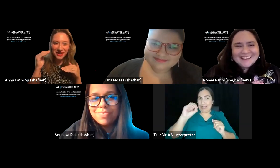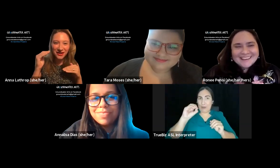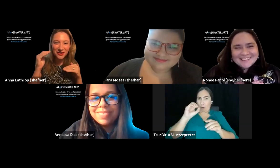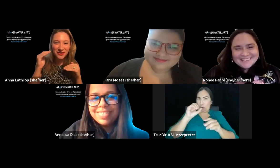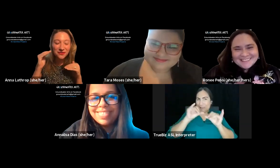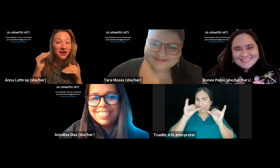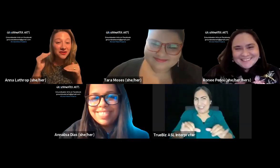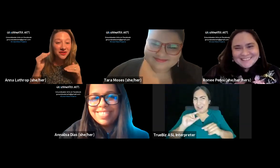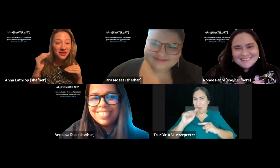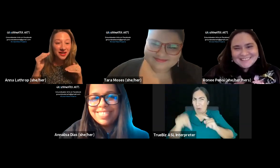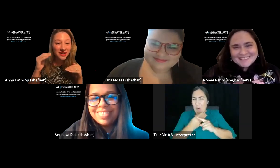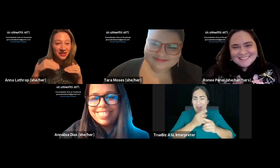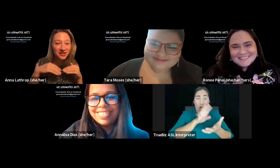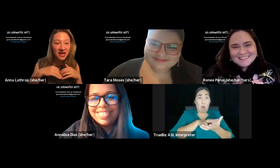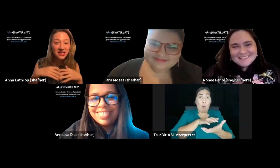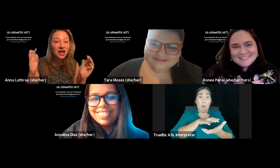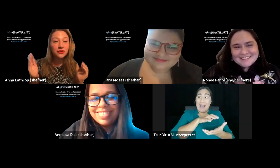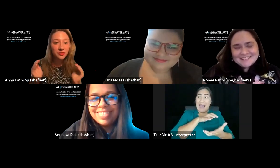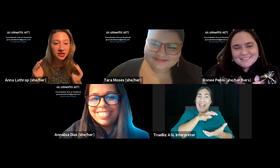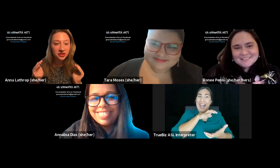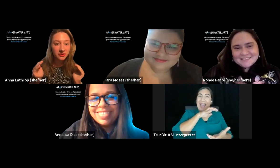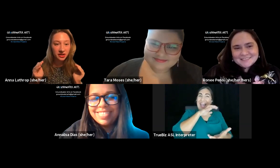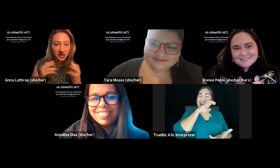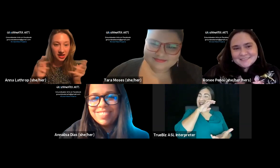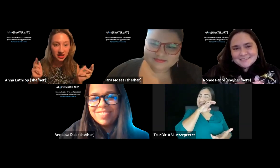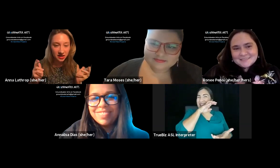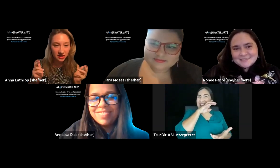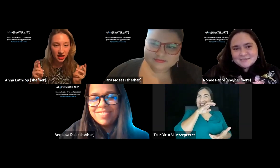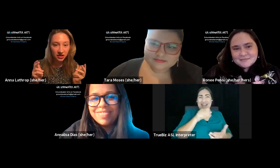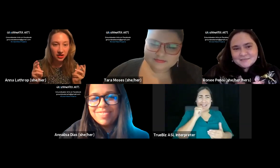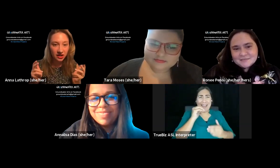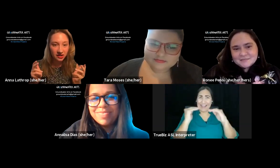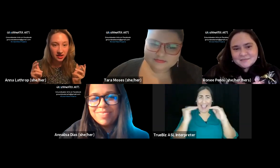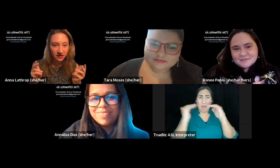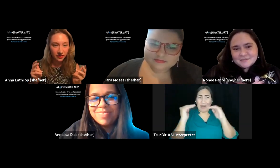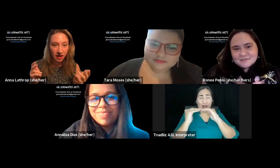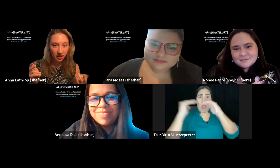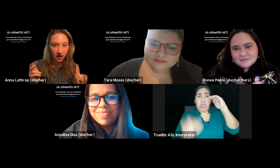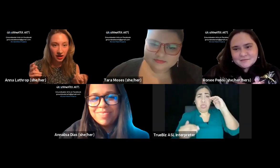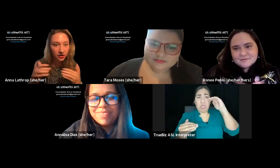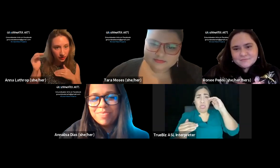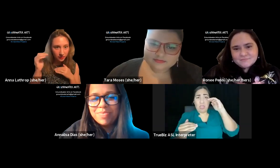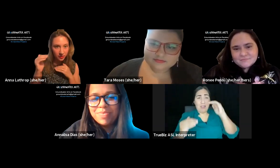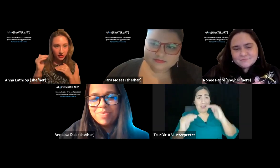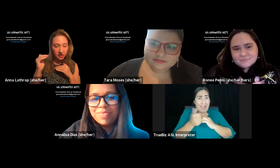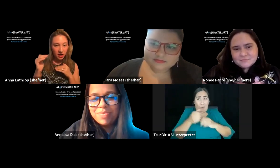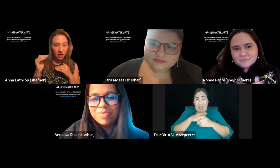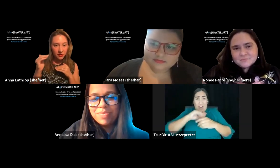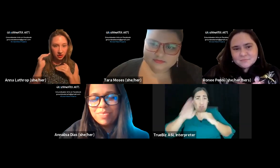wealth is as inequitably distributed as it is in the entire United States of America. And who are the people at the top in the